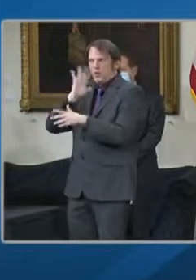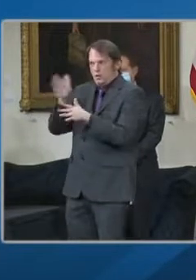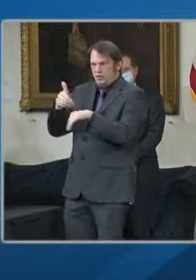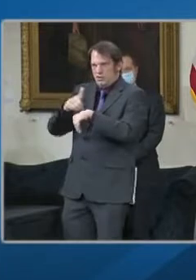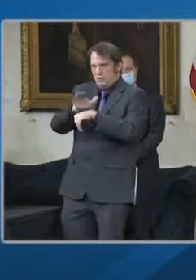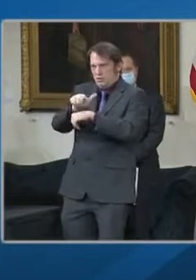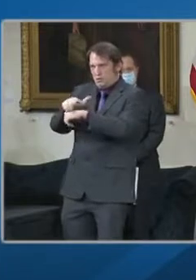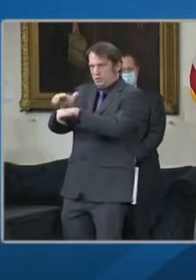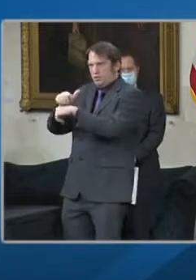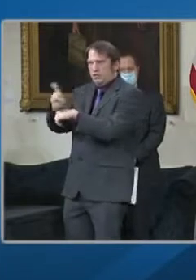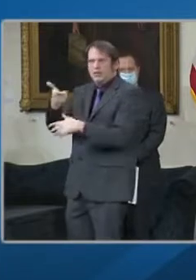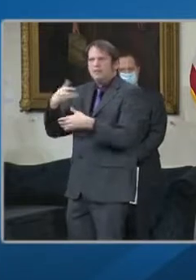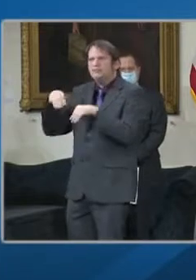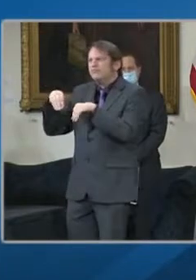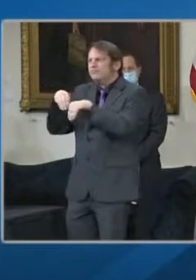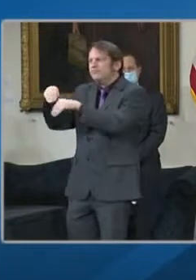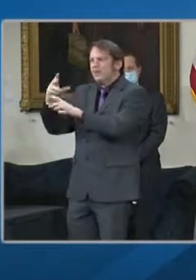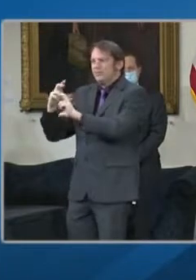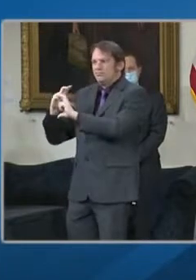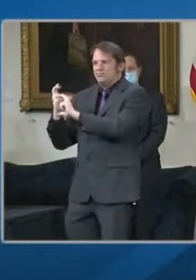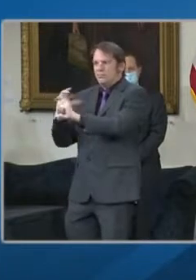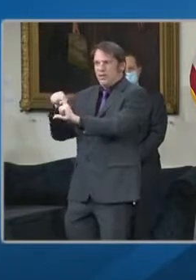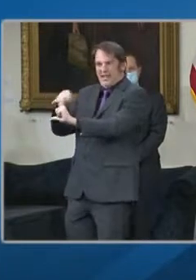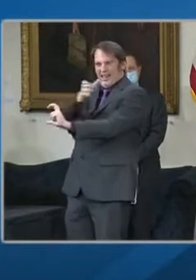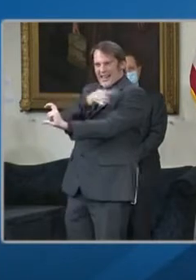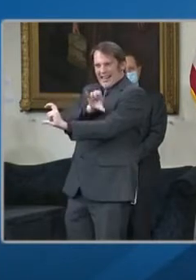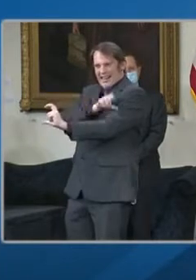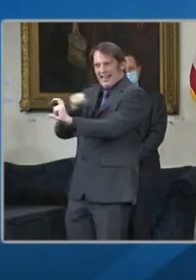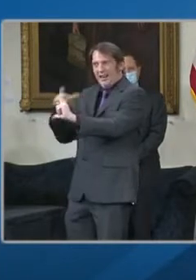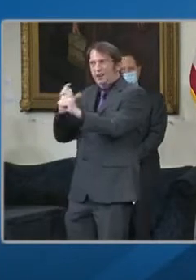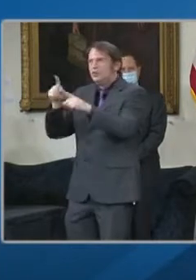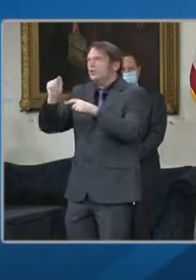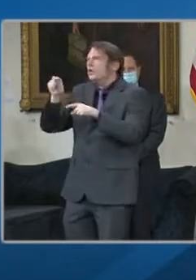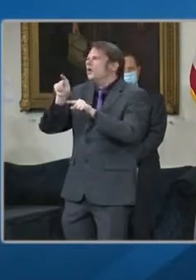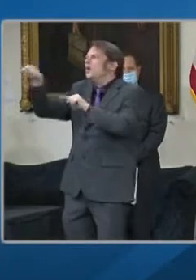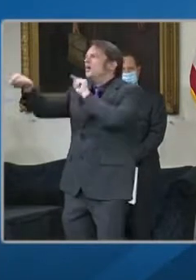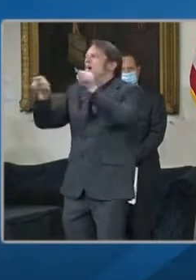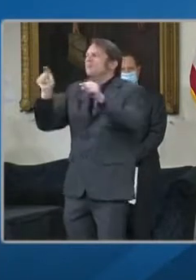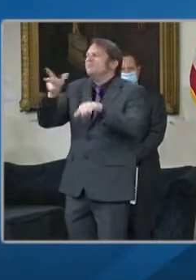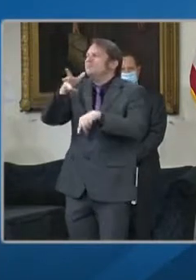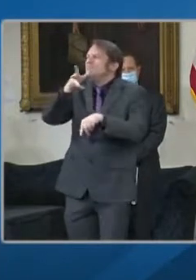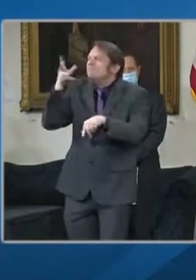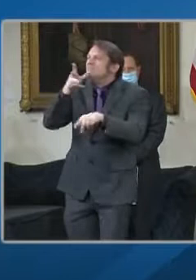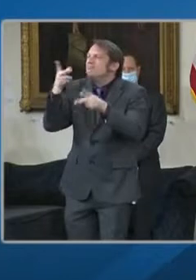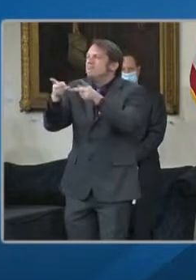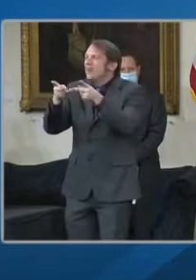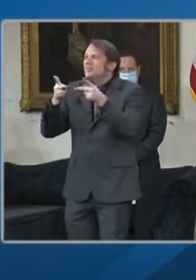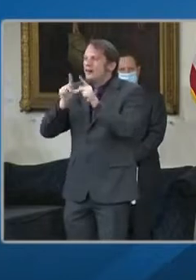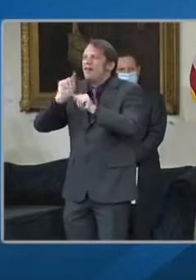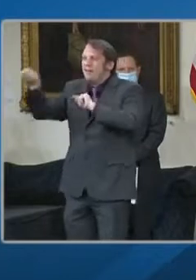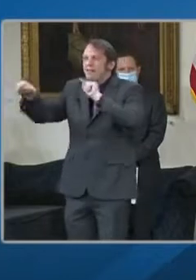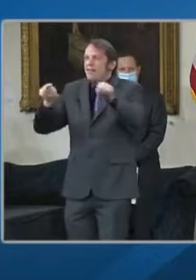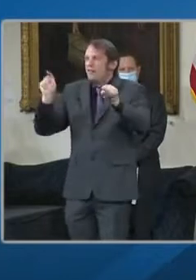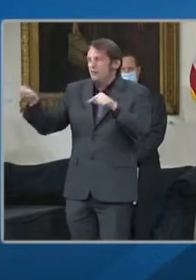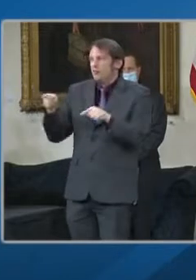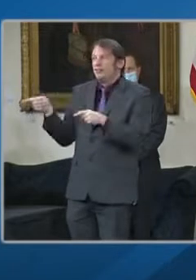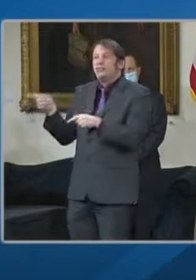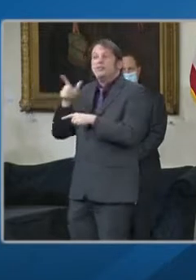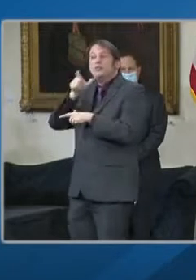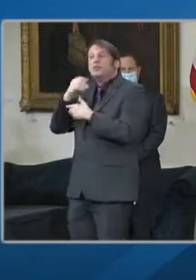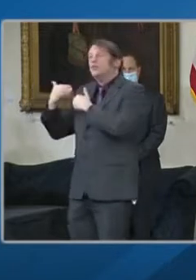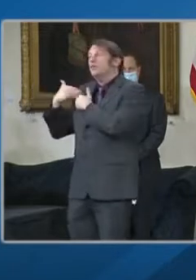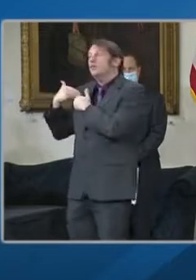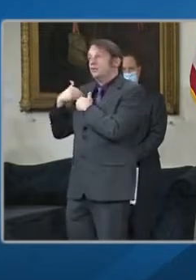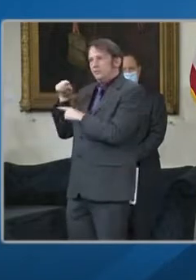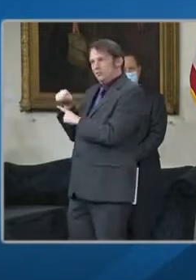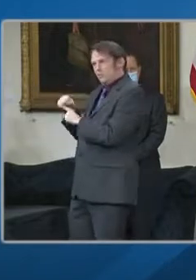-reach rural areas of the state. And by utilizing mobile units provided by the Maryland School of Nursing, these